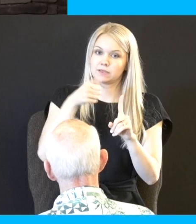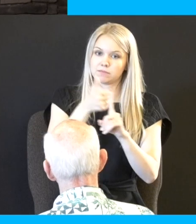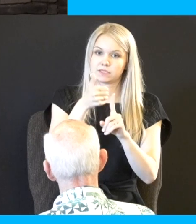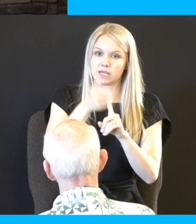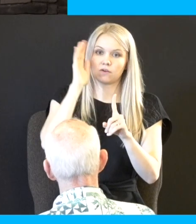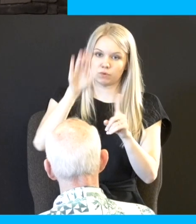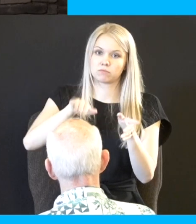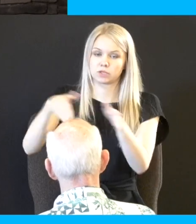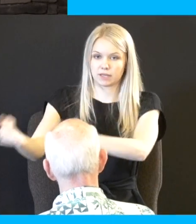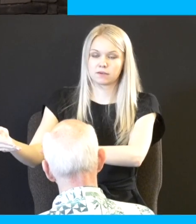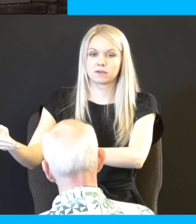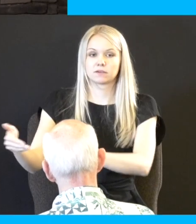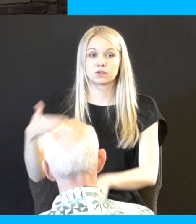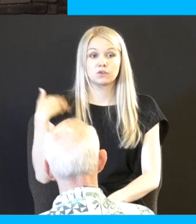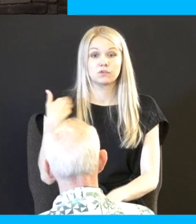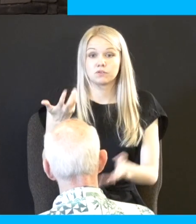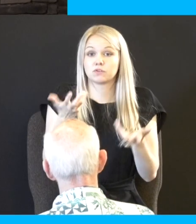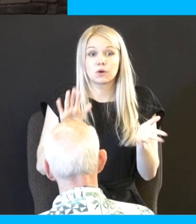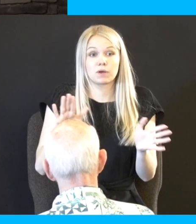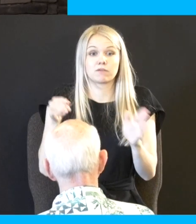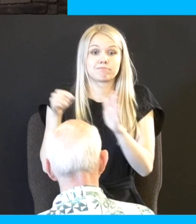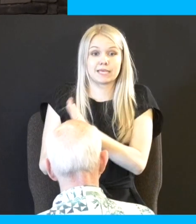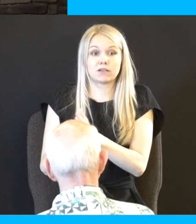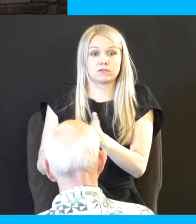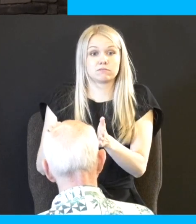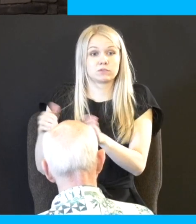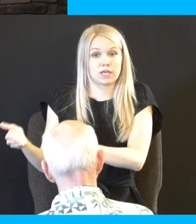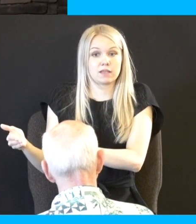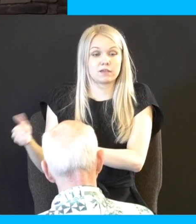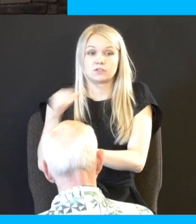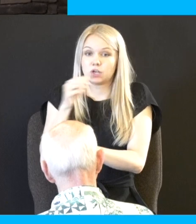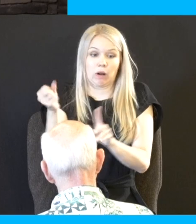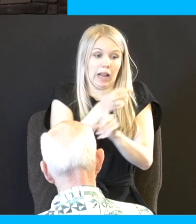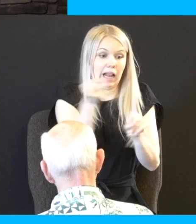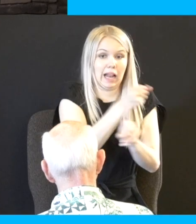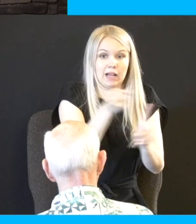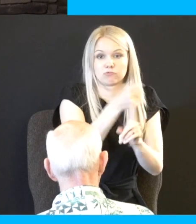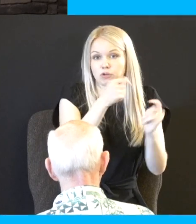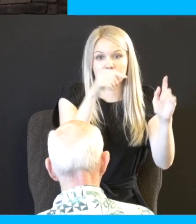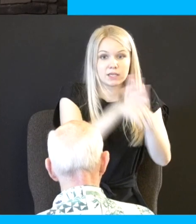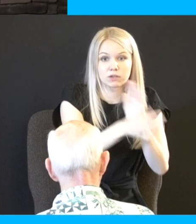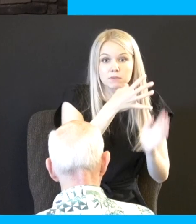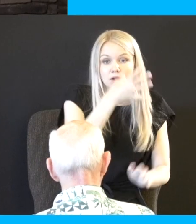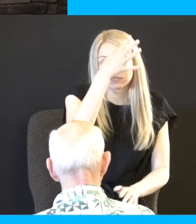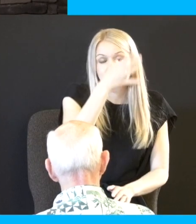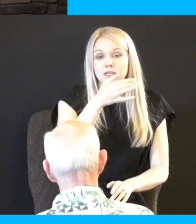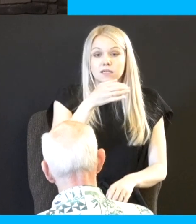youths if you don't want to be put to death what do you not do attack your parents if you attacked a stranger and they defended themselves